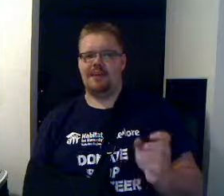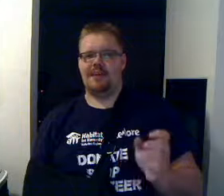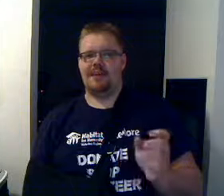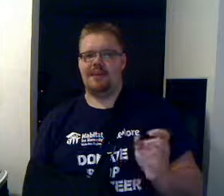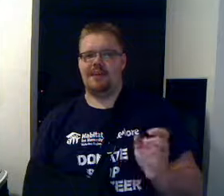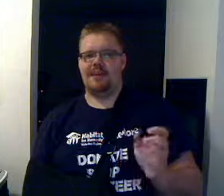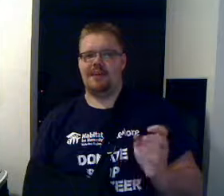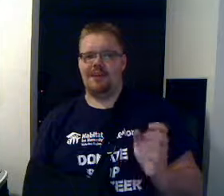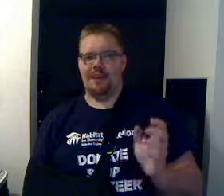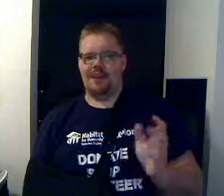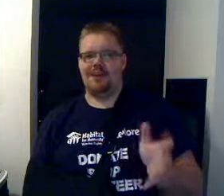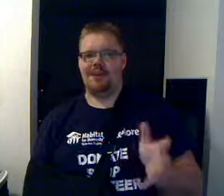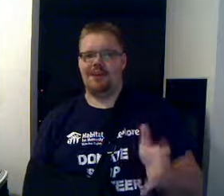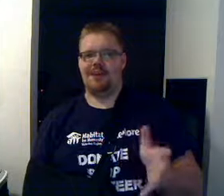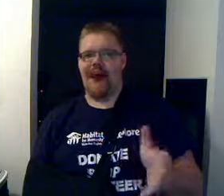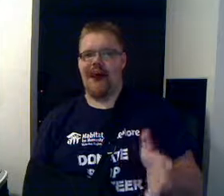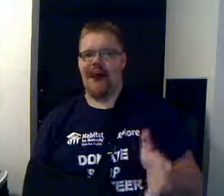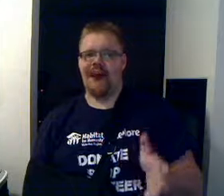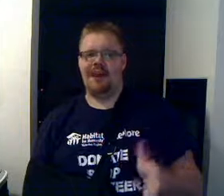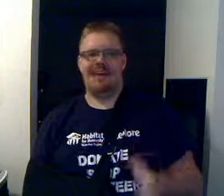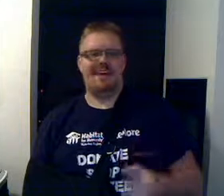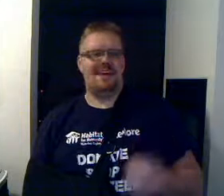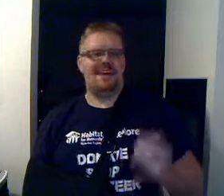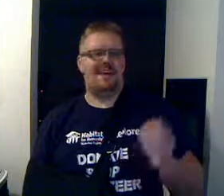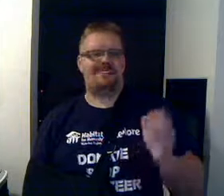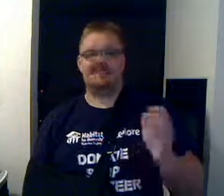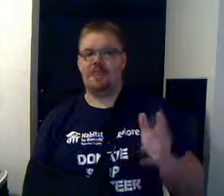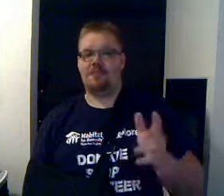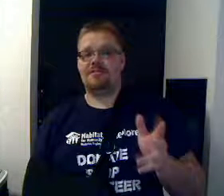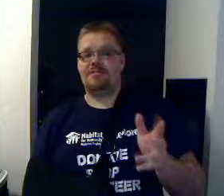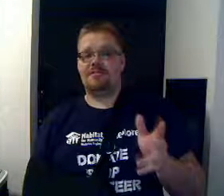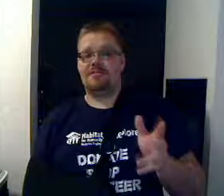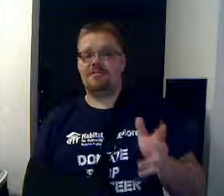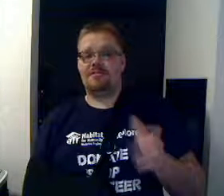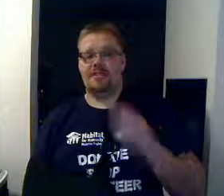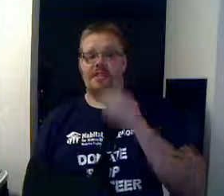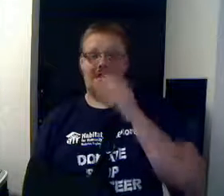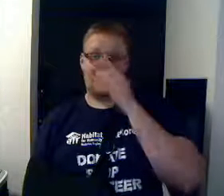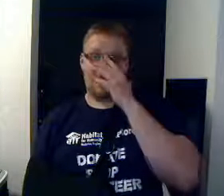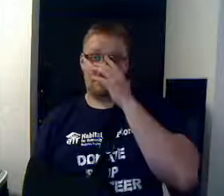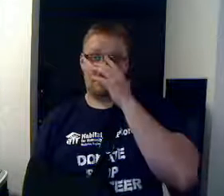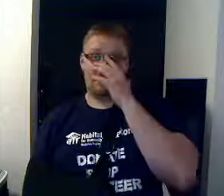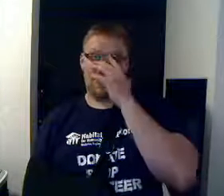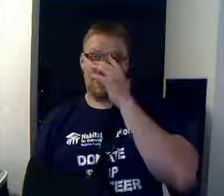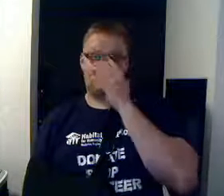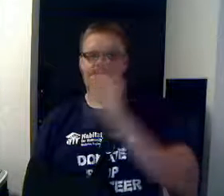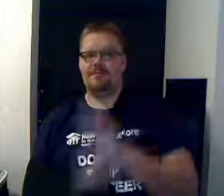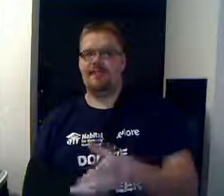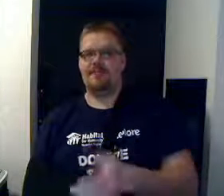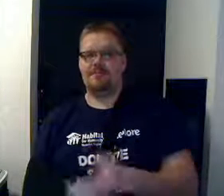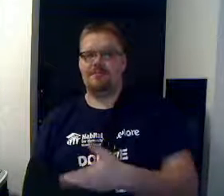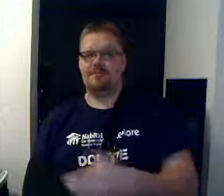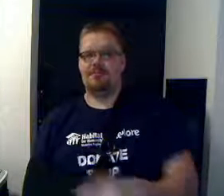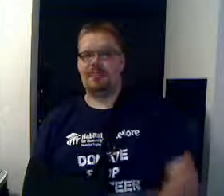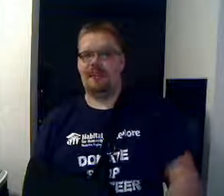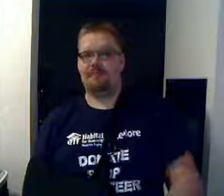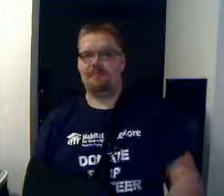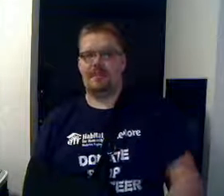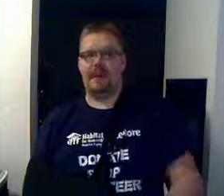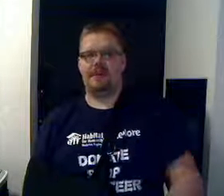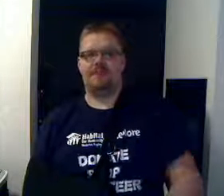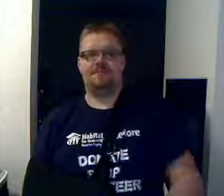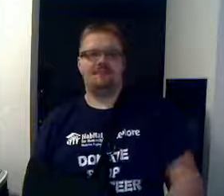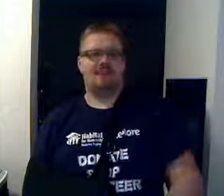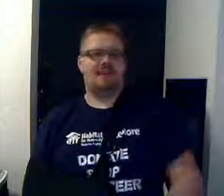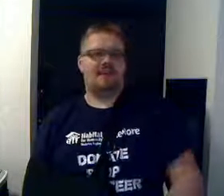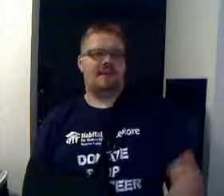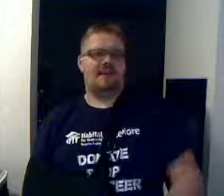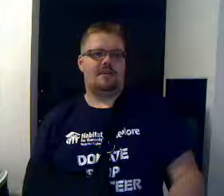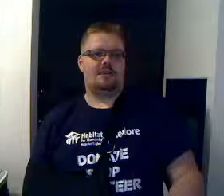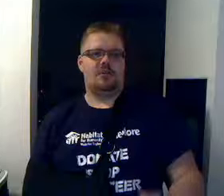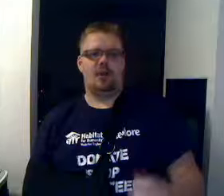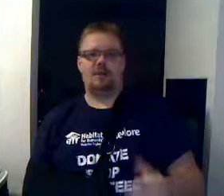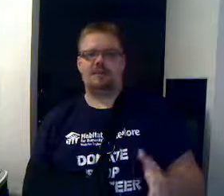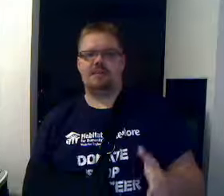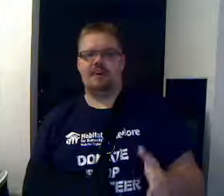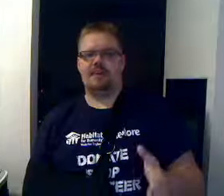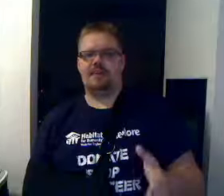they are going to die. You know, some of them are going to die. And the players can be okay with that. You know, Charles' character